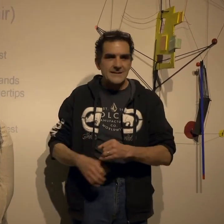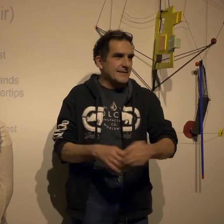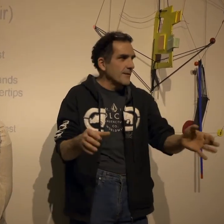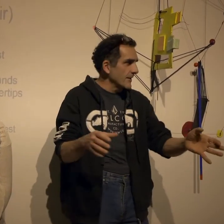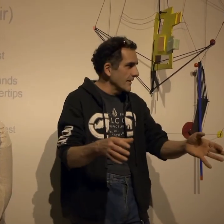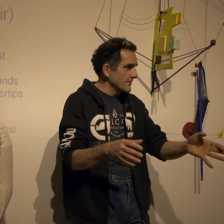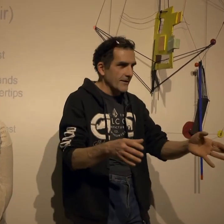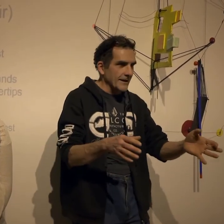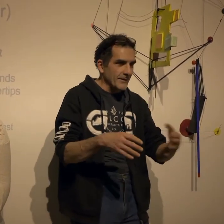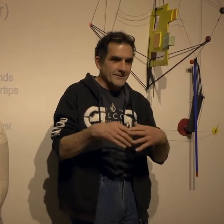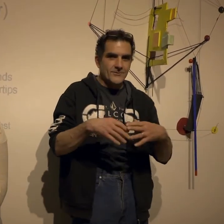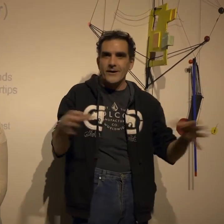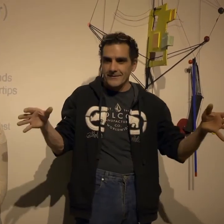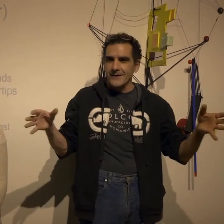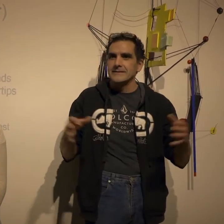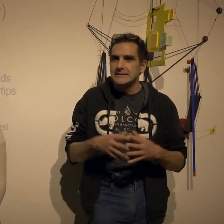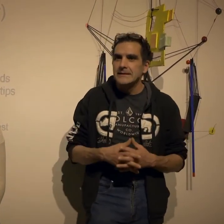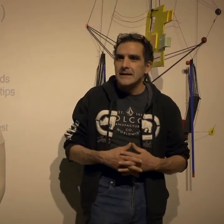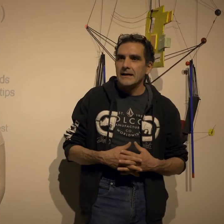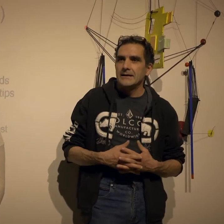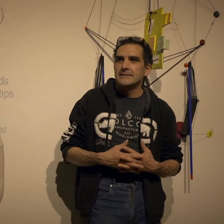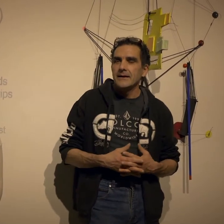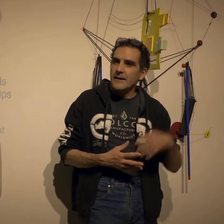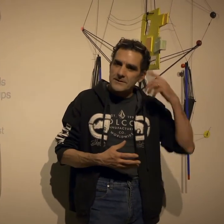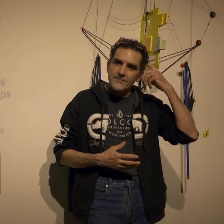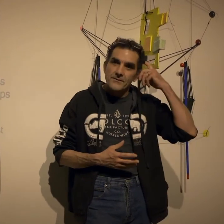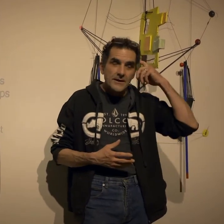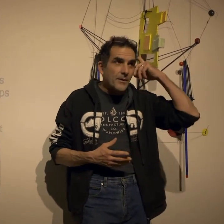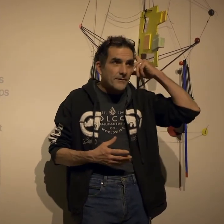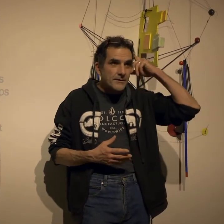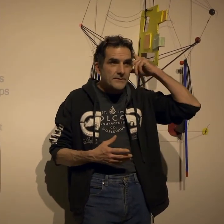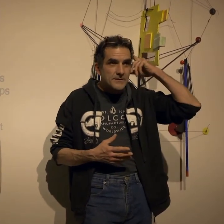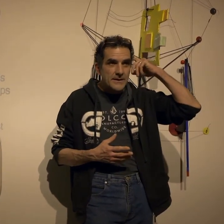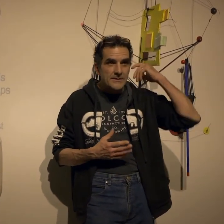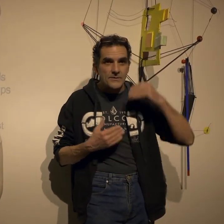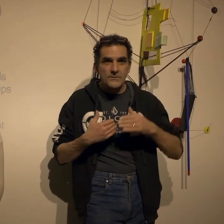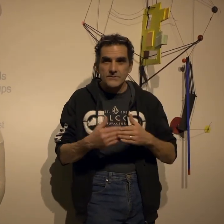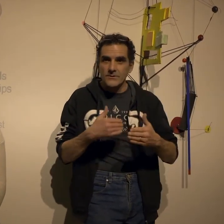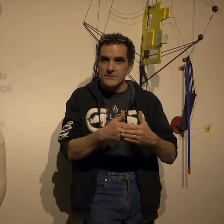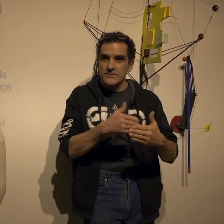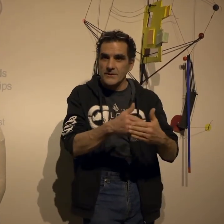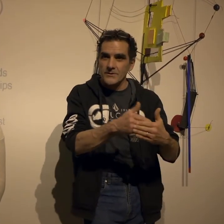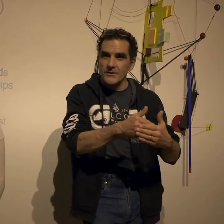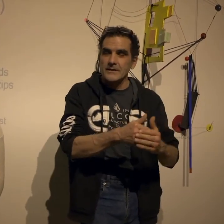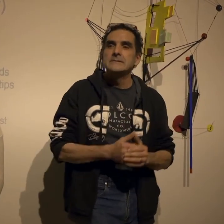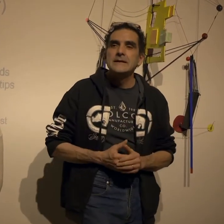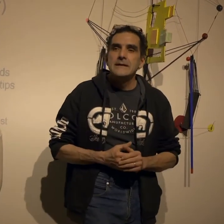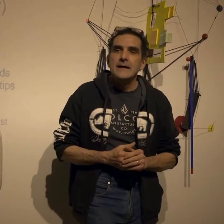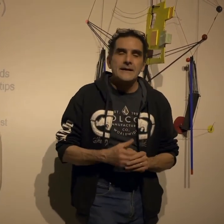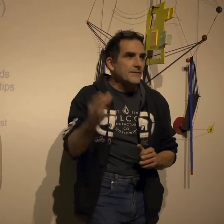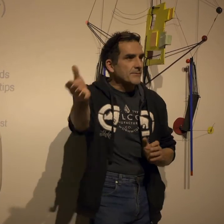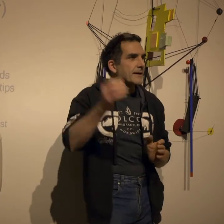realized we just did something without talking about it quite a lot and that was the fun thing about the space that you always knew where you were going